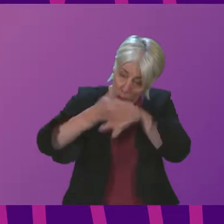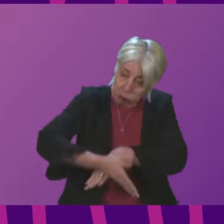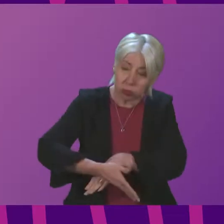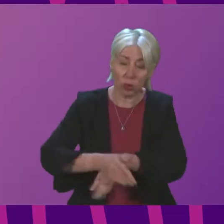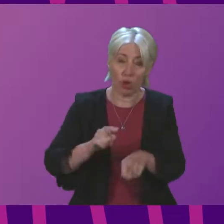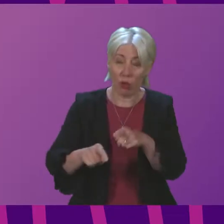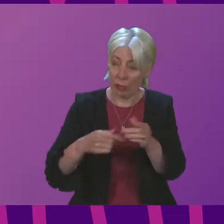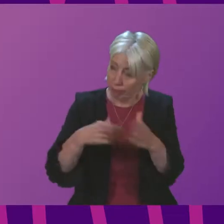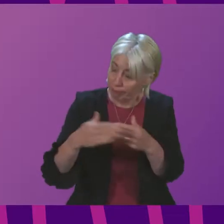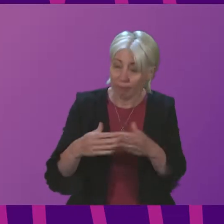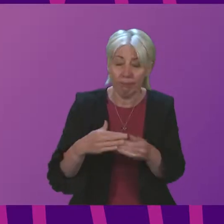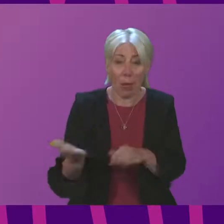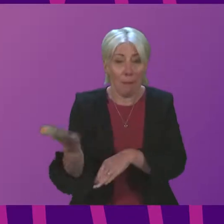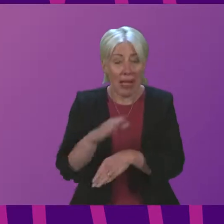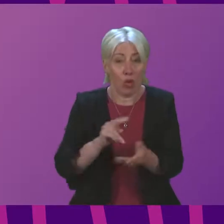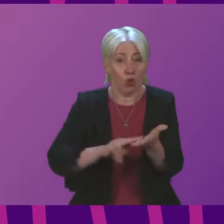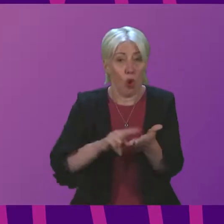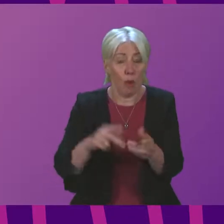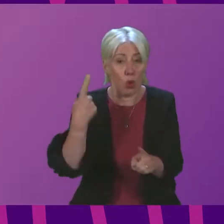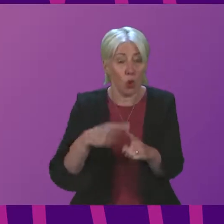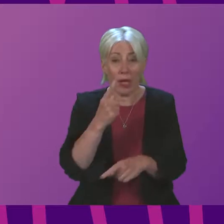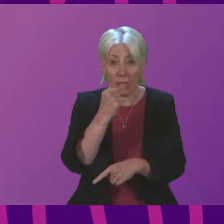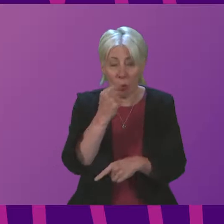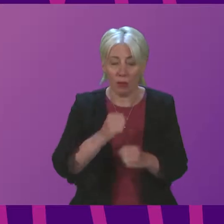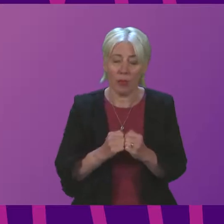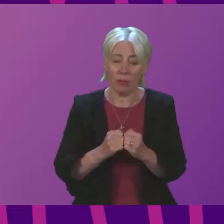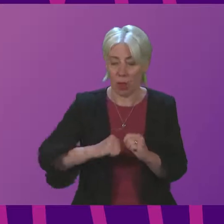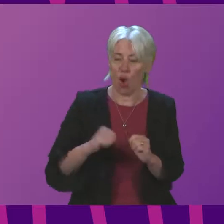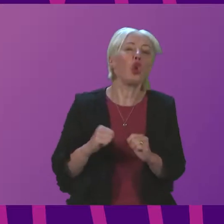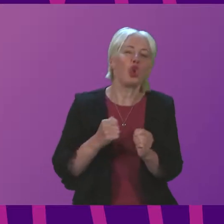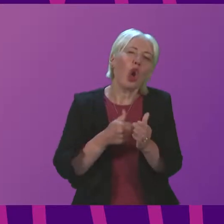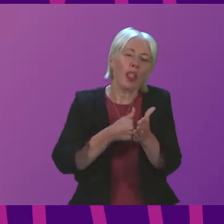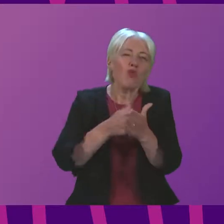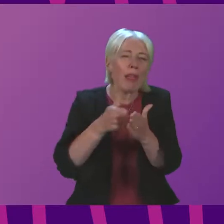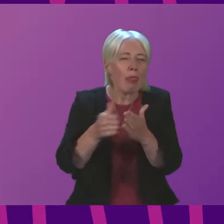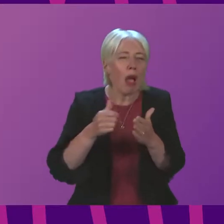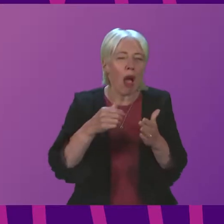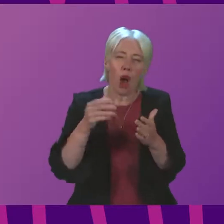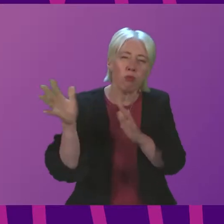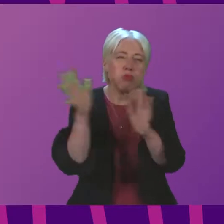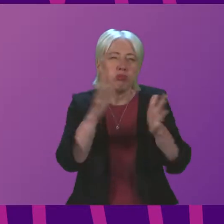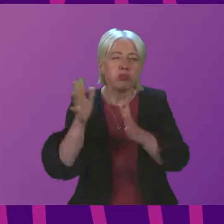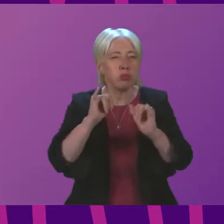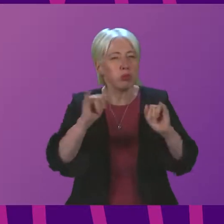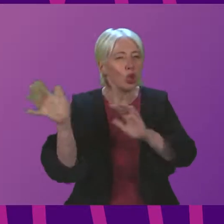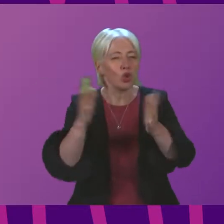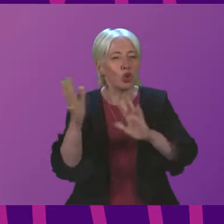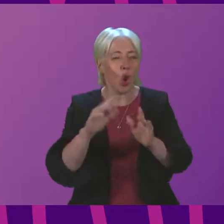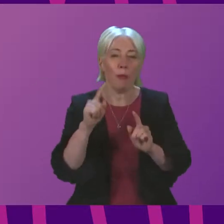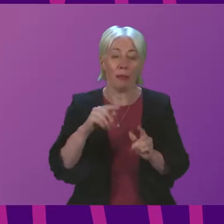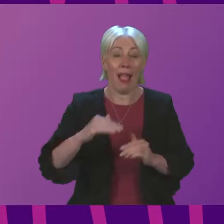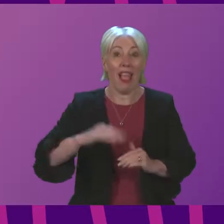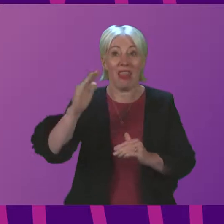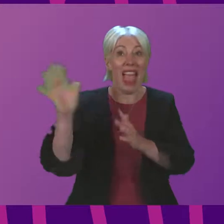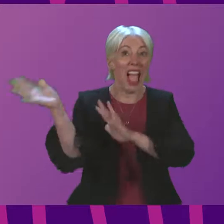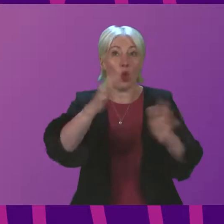as swiftly as possible. Although Scotland regularly experiences severe winter storms, the high winds generally associated with